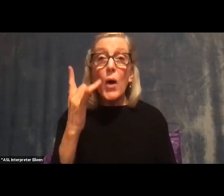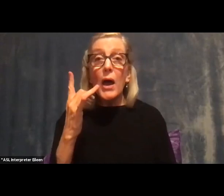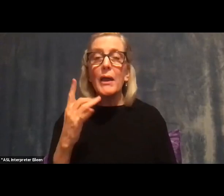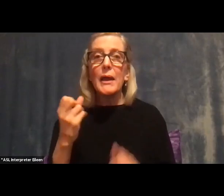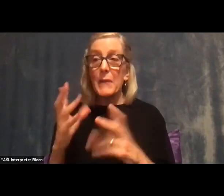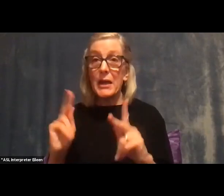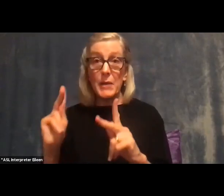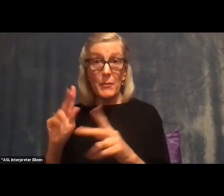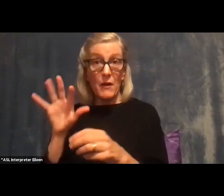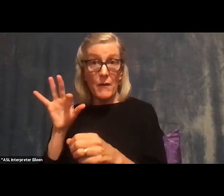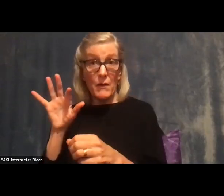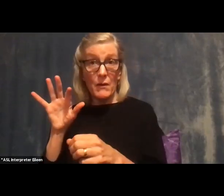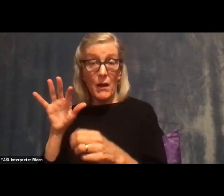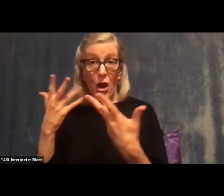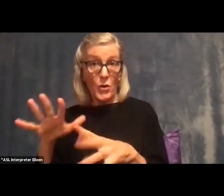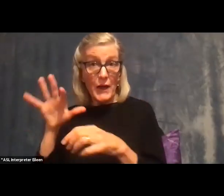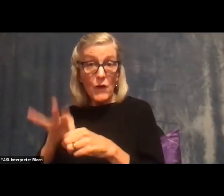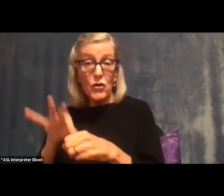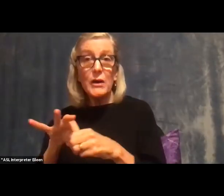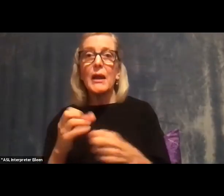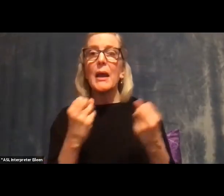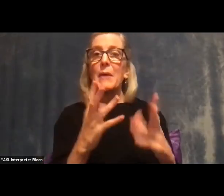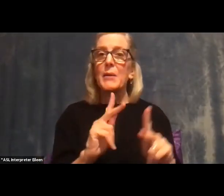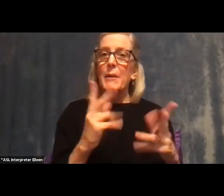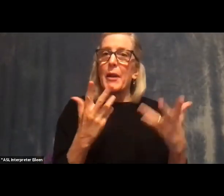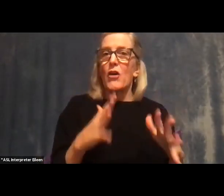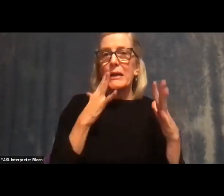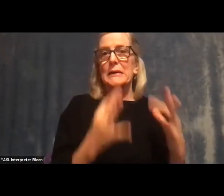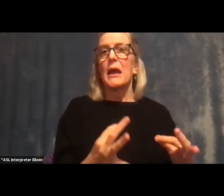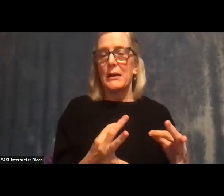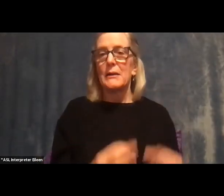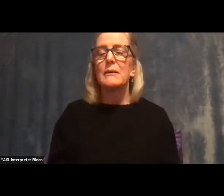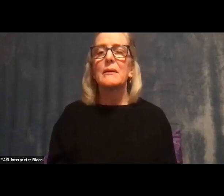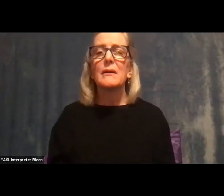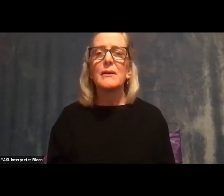it's not likely we'll have something similar to a Comey letter like we did in 2016.